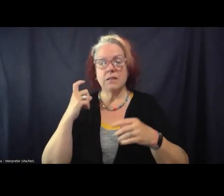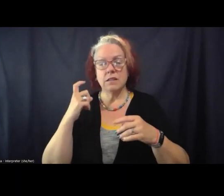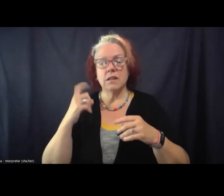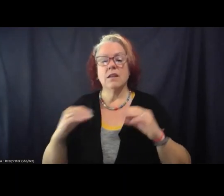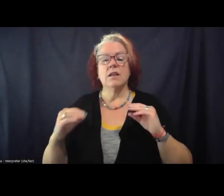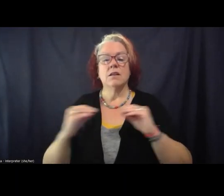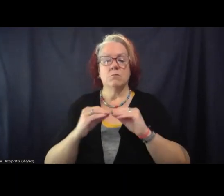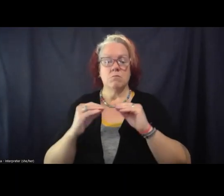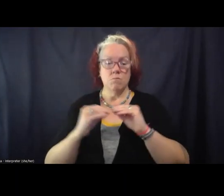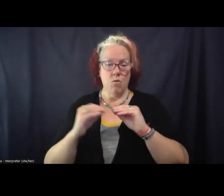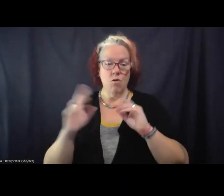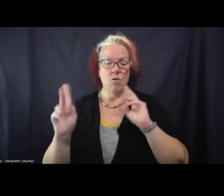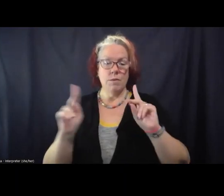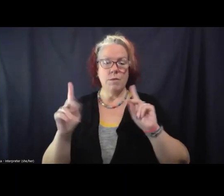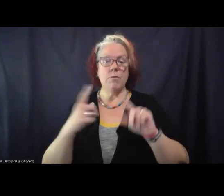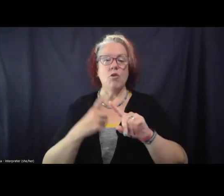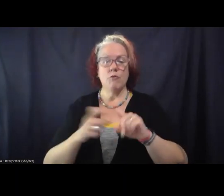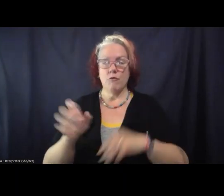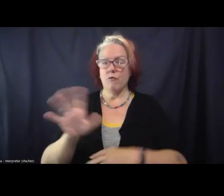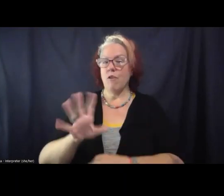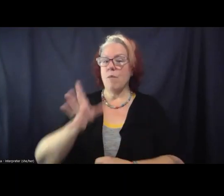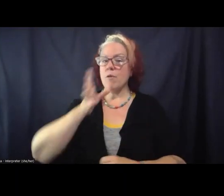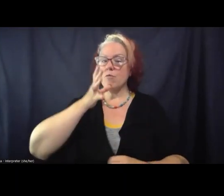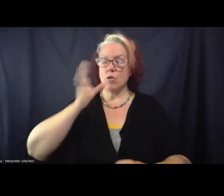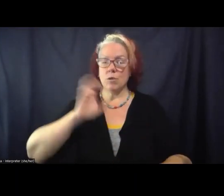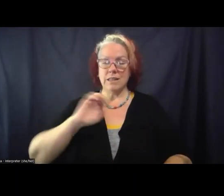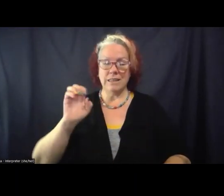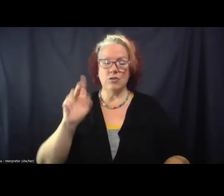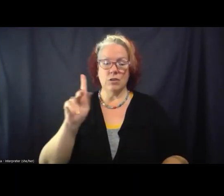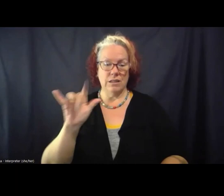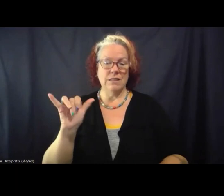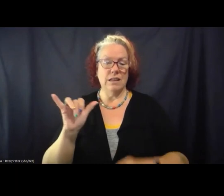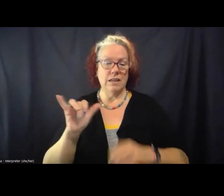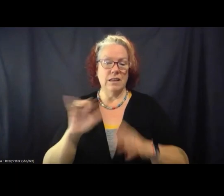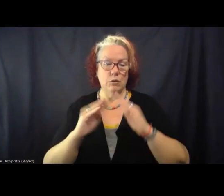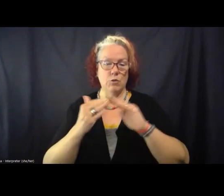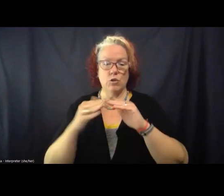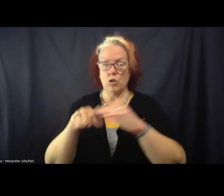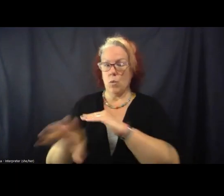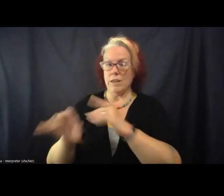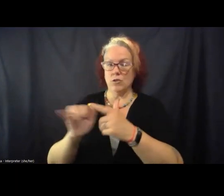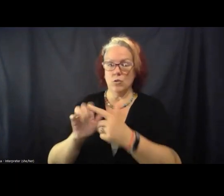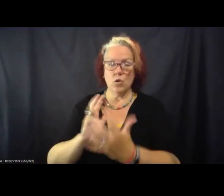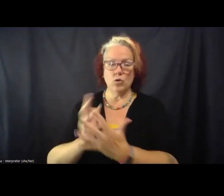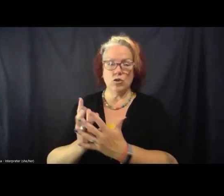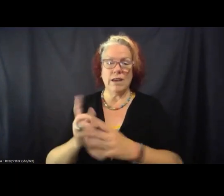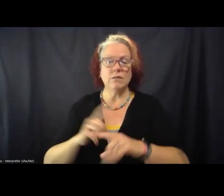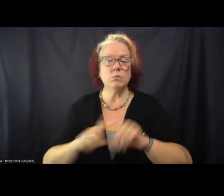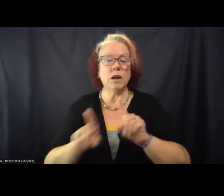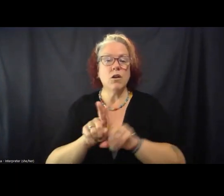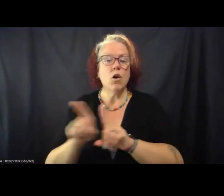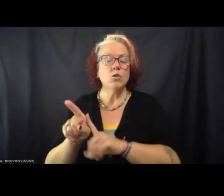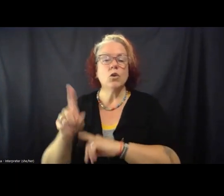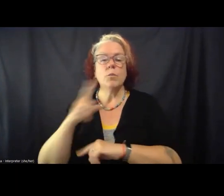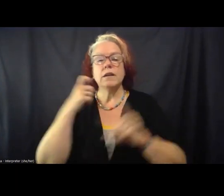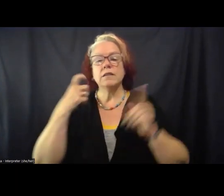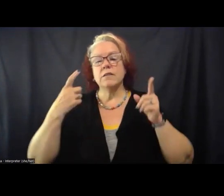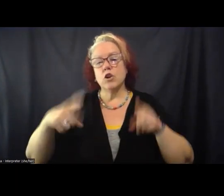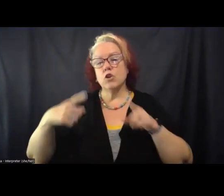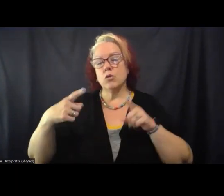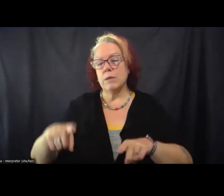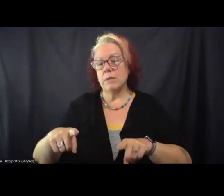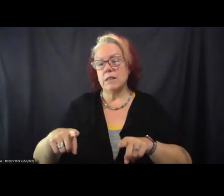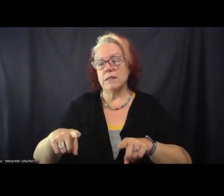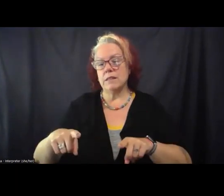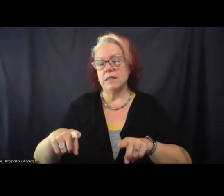people from rural eastern Kentucky communities going into those jails, but also because of agreements that those jails have